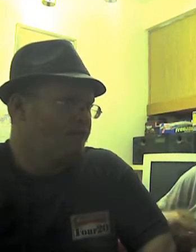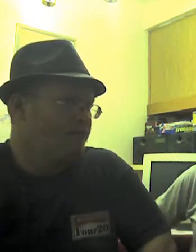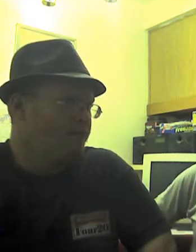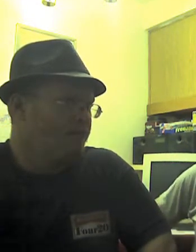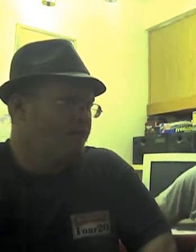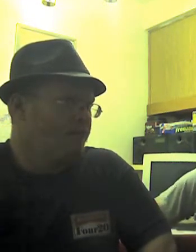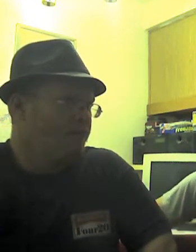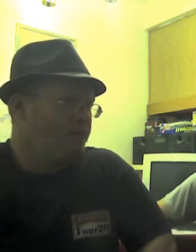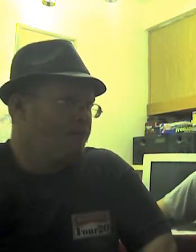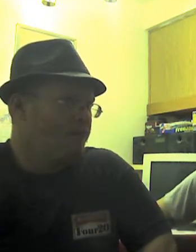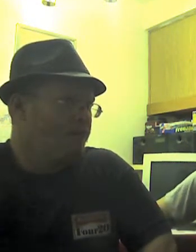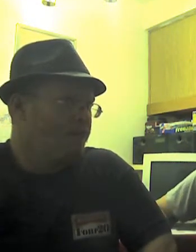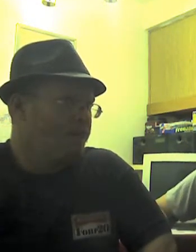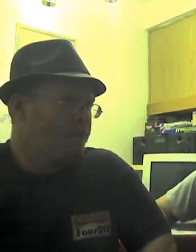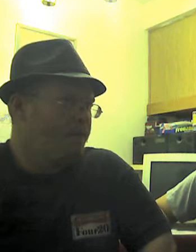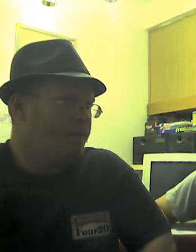etc. And, well, it blew up in our face.